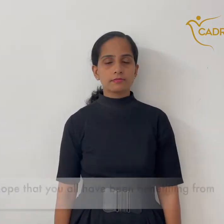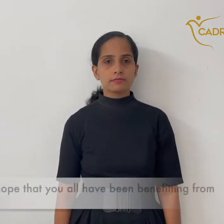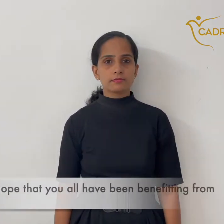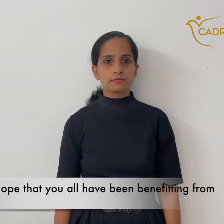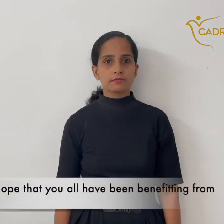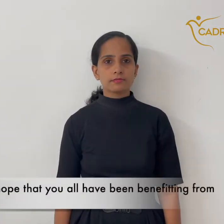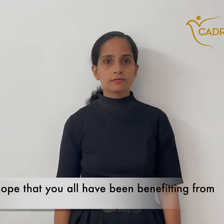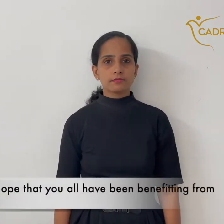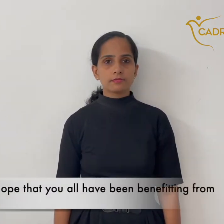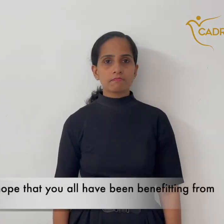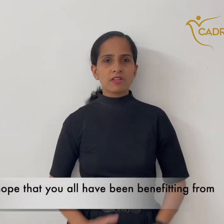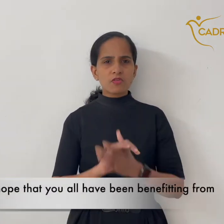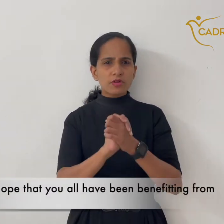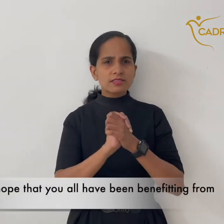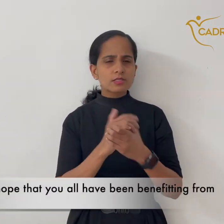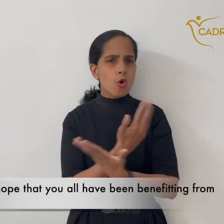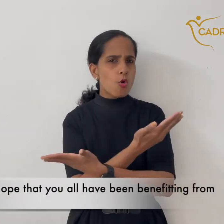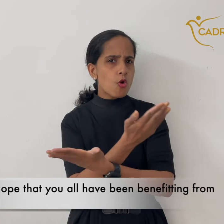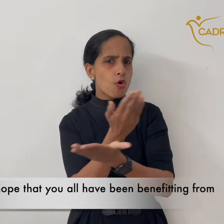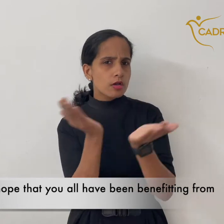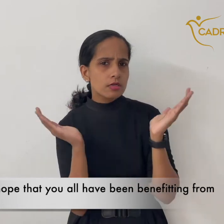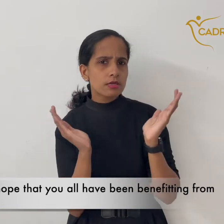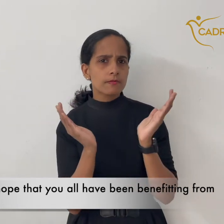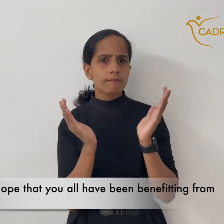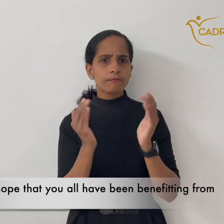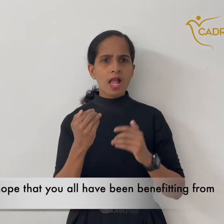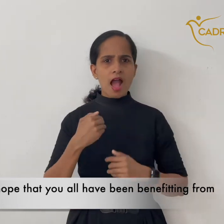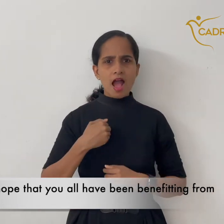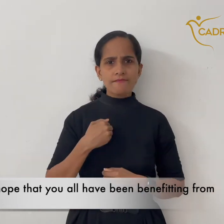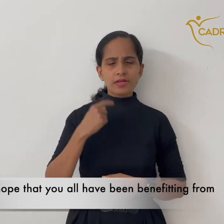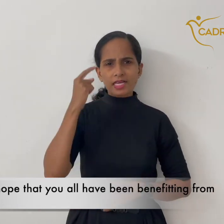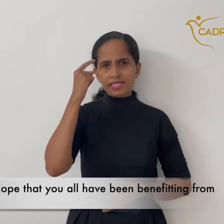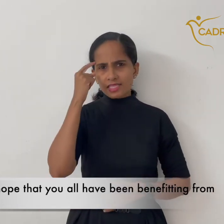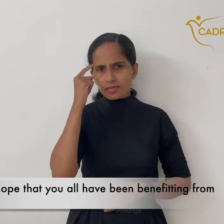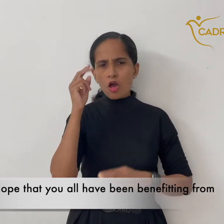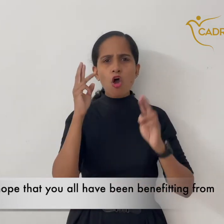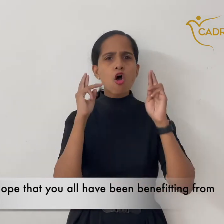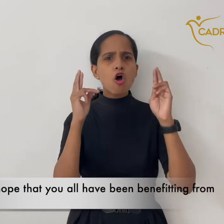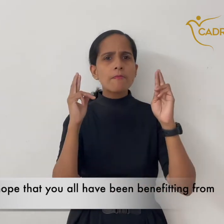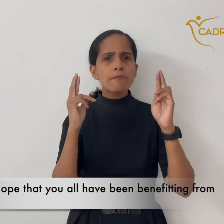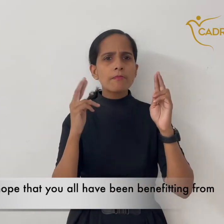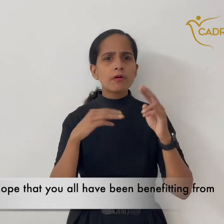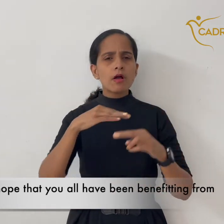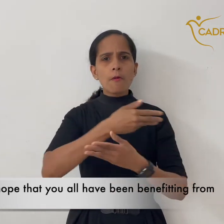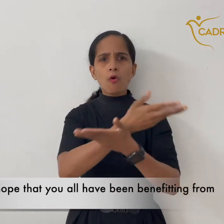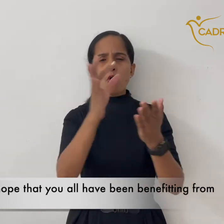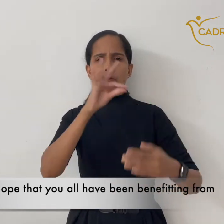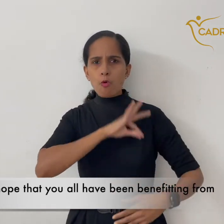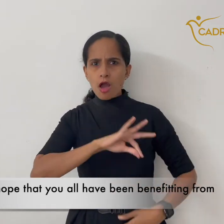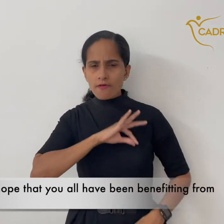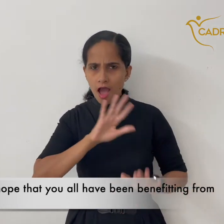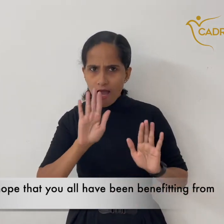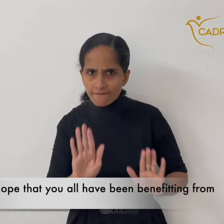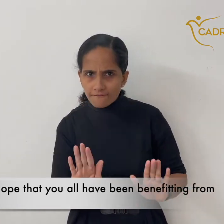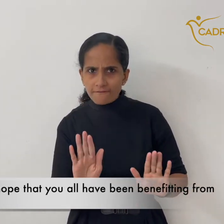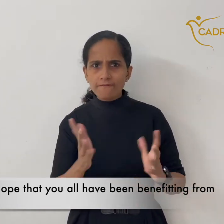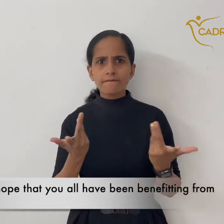Friends Friends, I think and hope that you have all been benefiting from